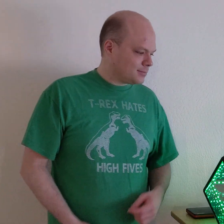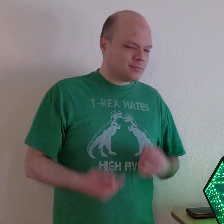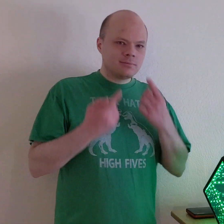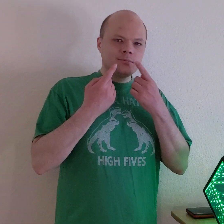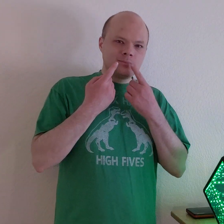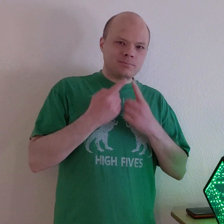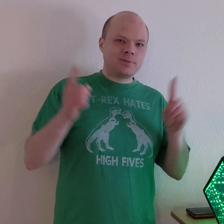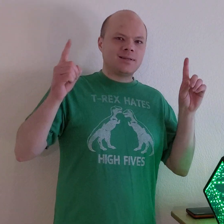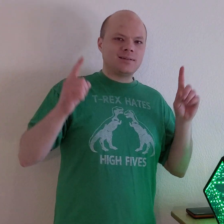Success.